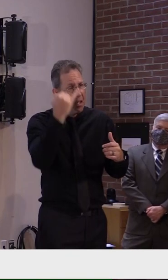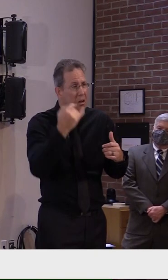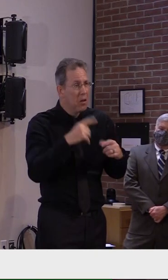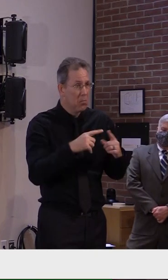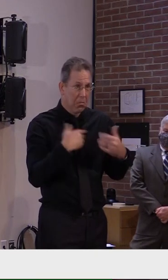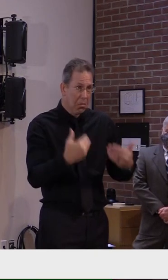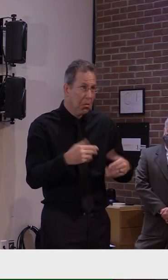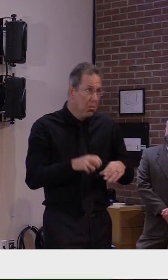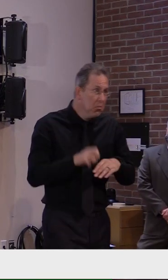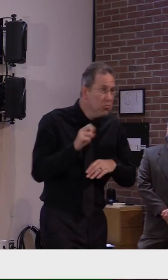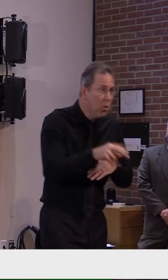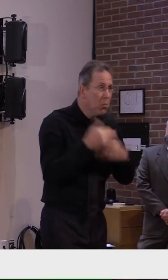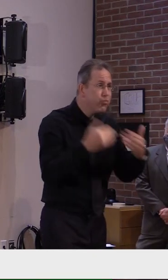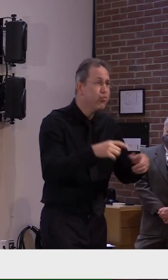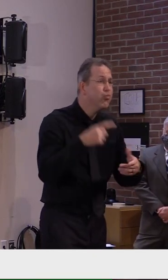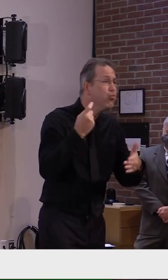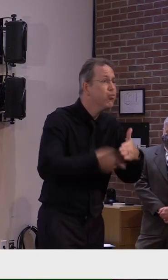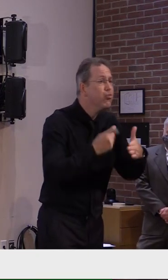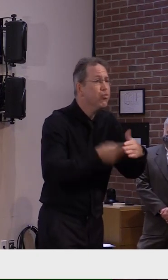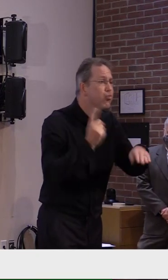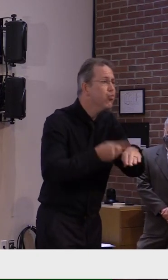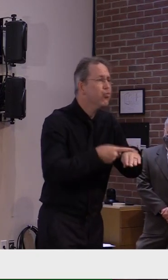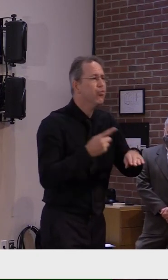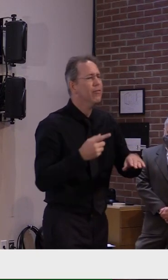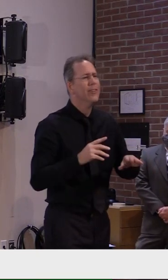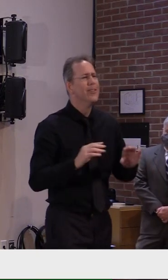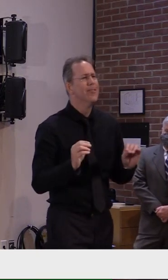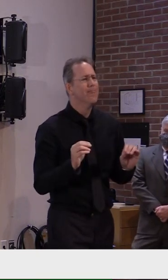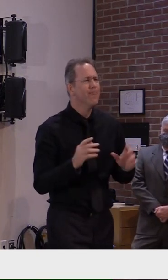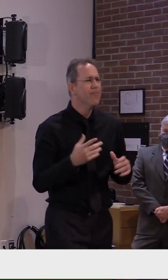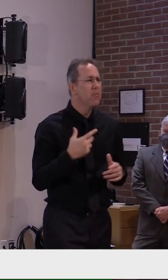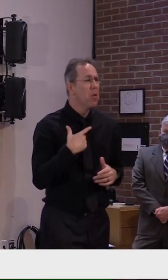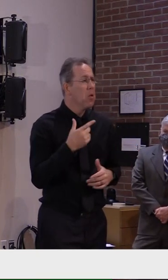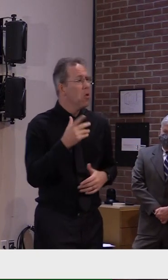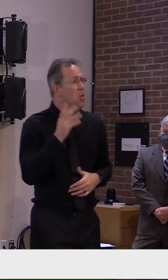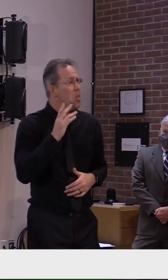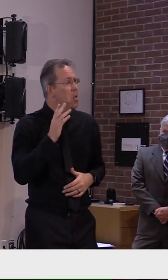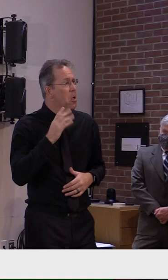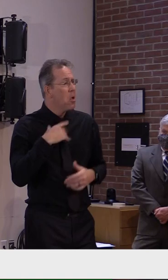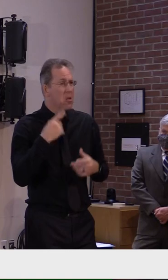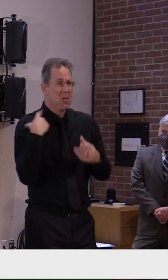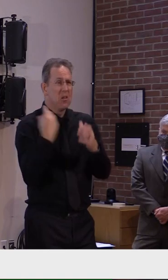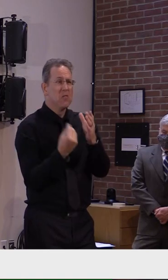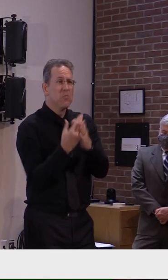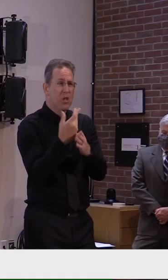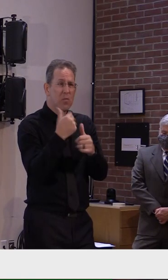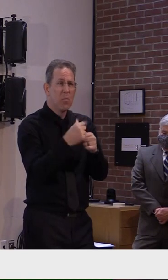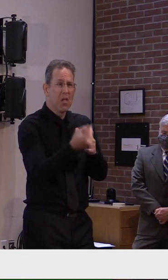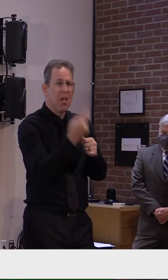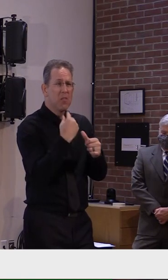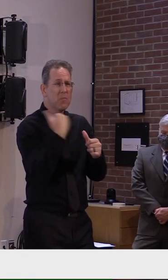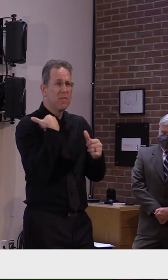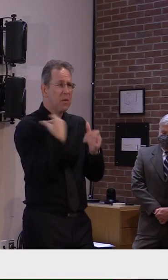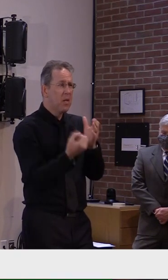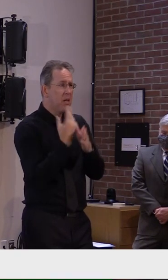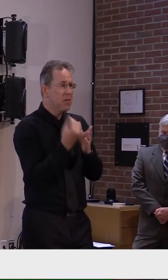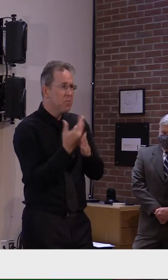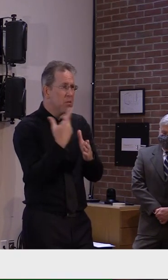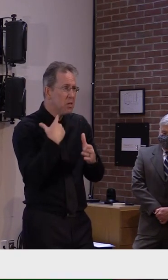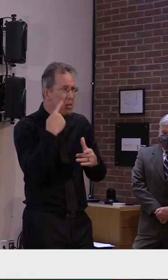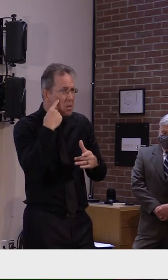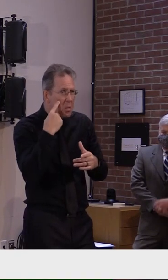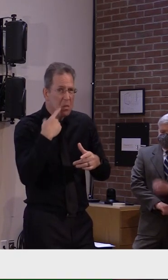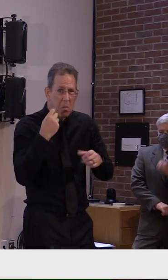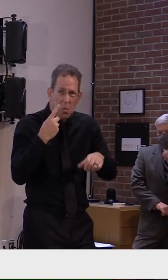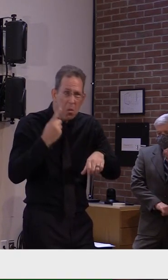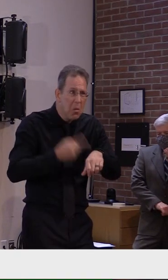think, again, we were able to do this without fines in the beginning. We were able to comply, take the guidance, take this seriously